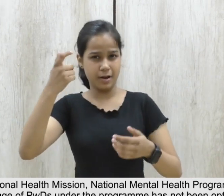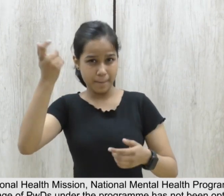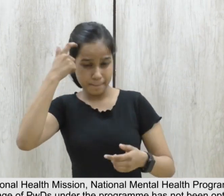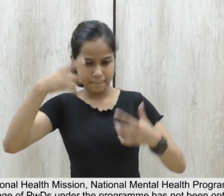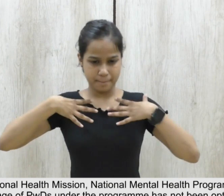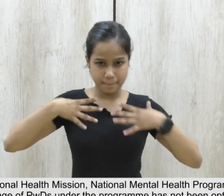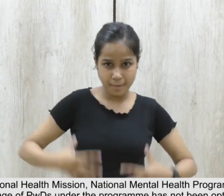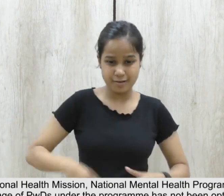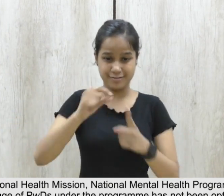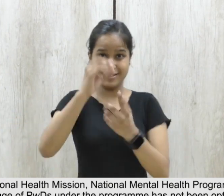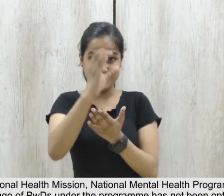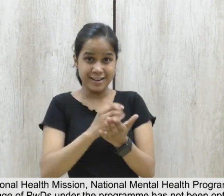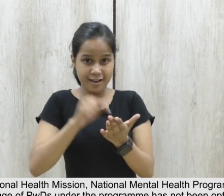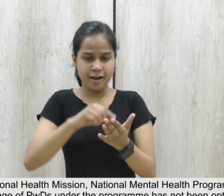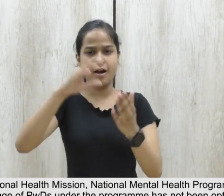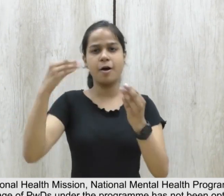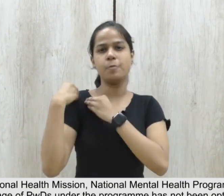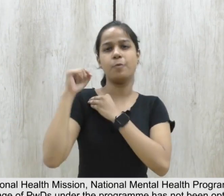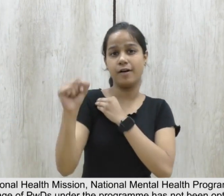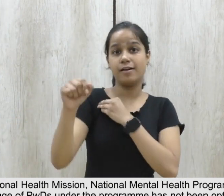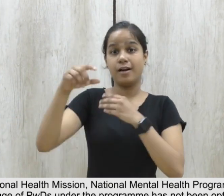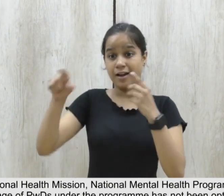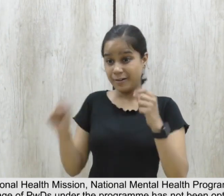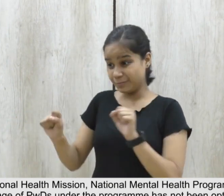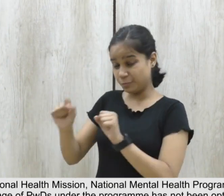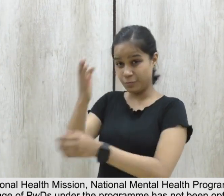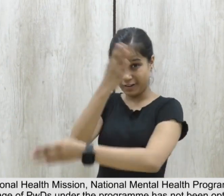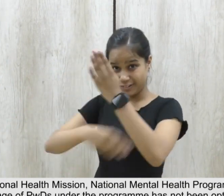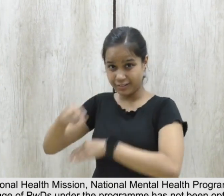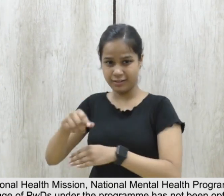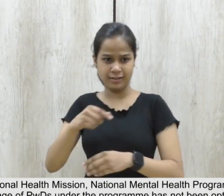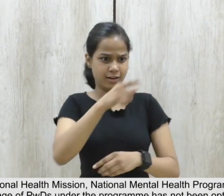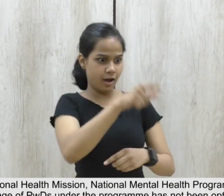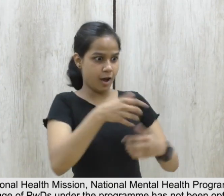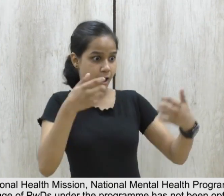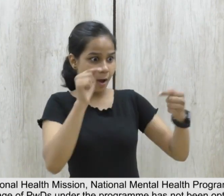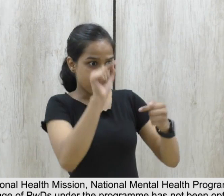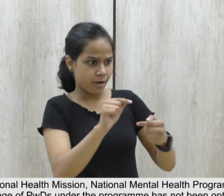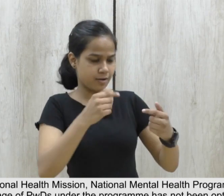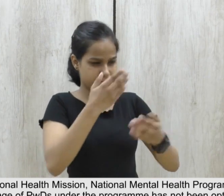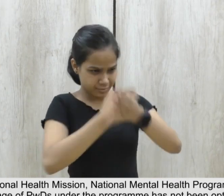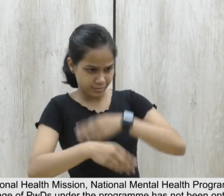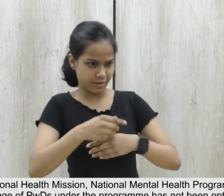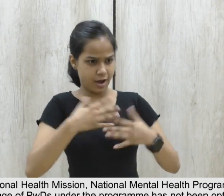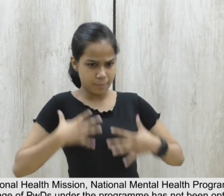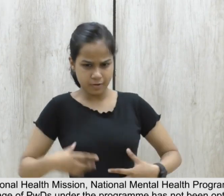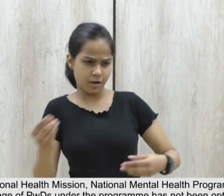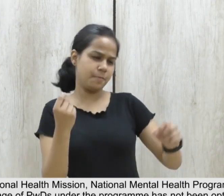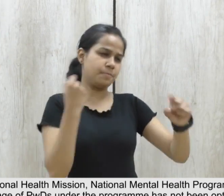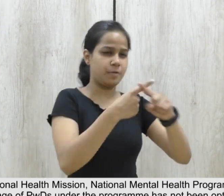etc. However, the coverage of PWDs under